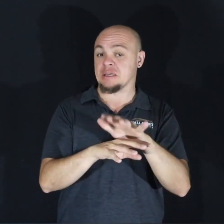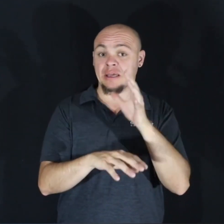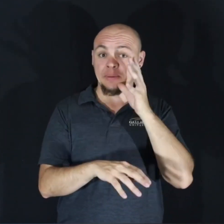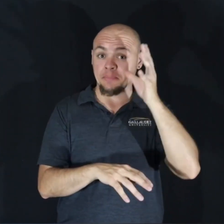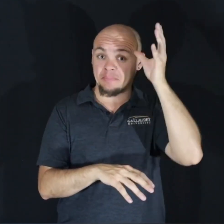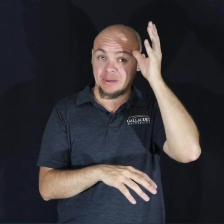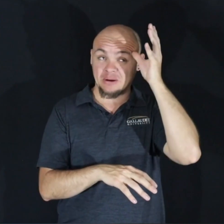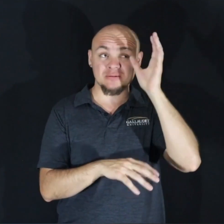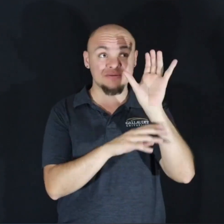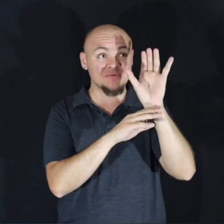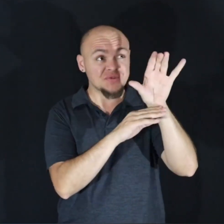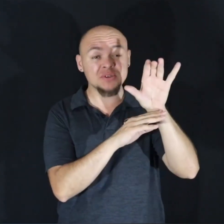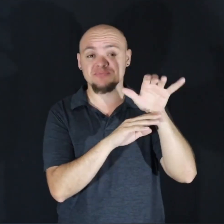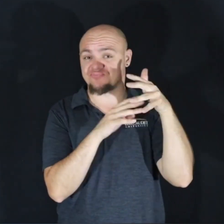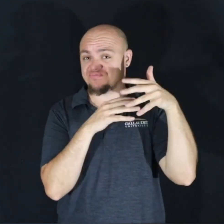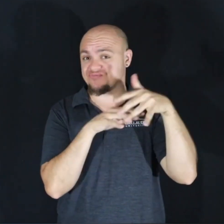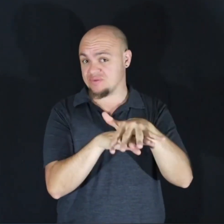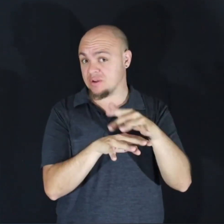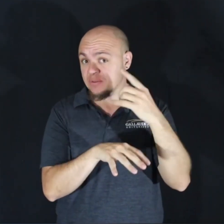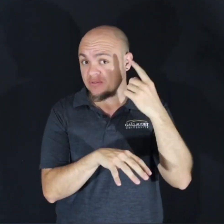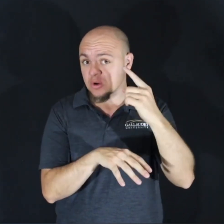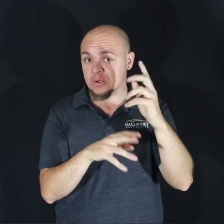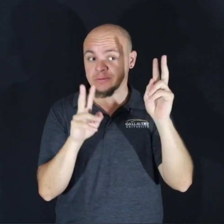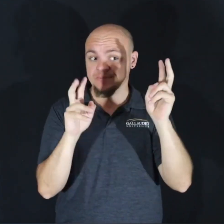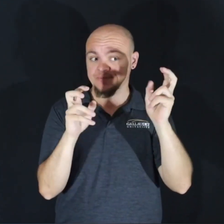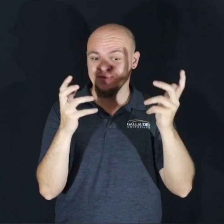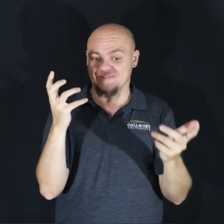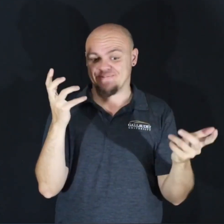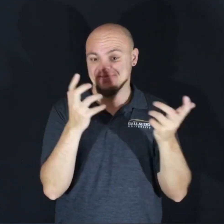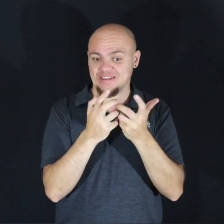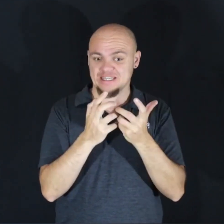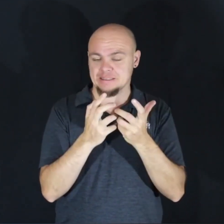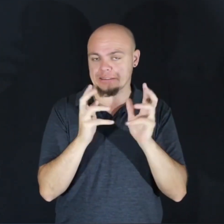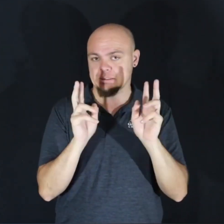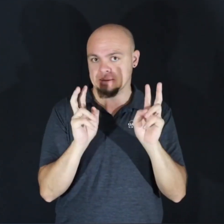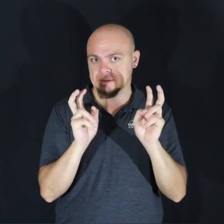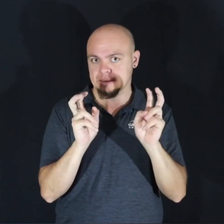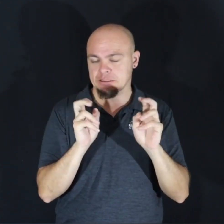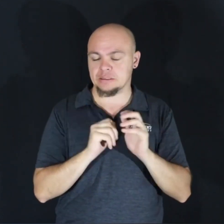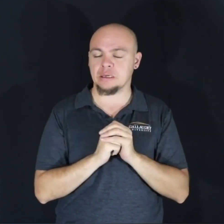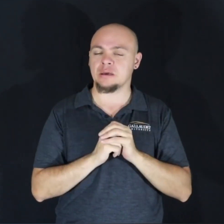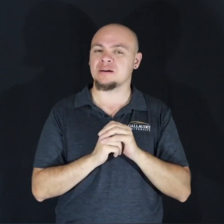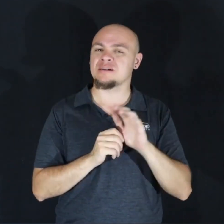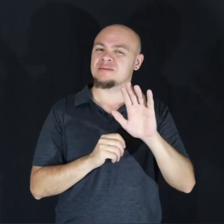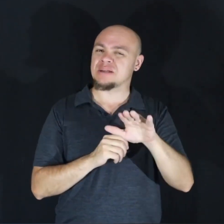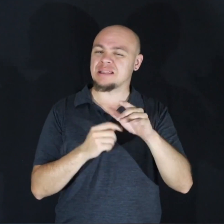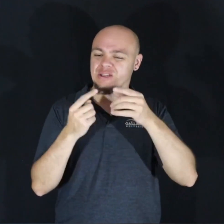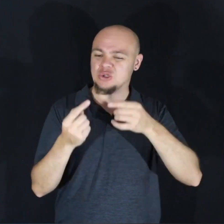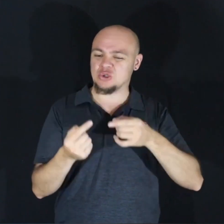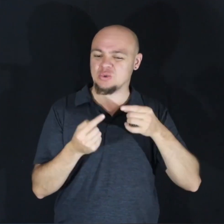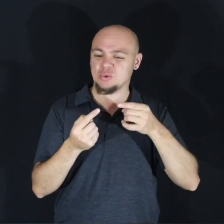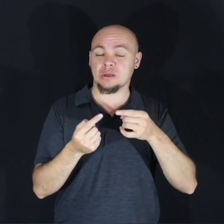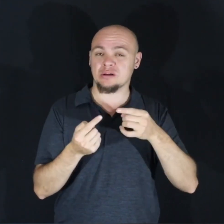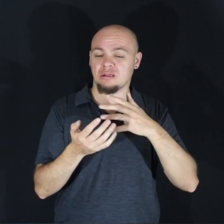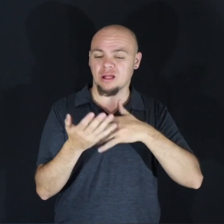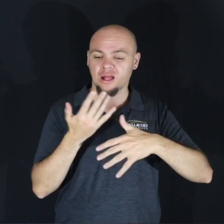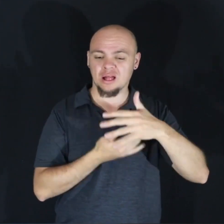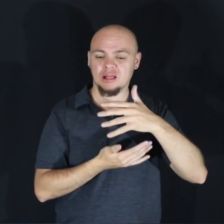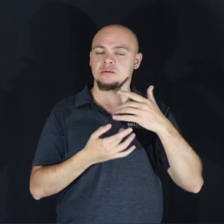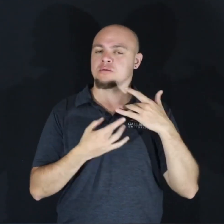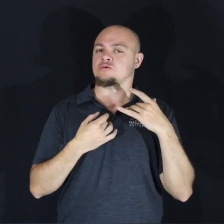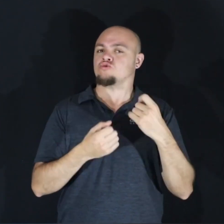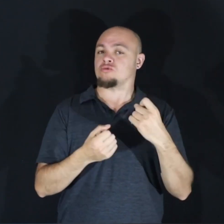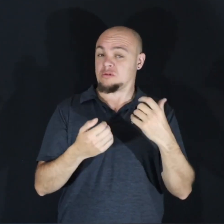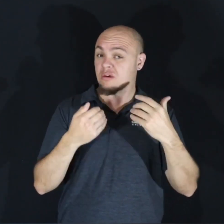our own parents to assimilate, just in hopes of fitting in. But amongst these struggles, there is strength.